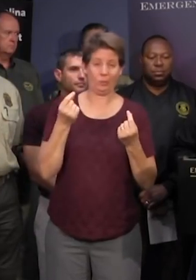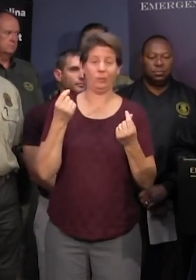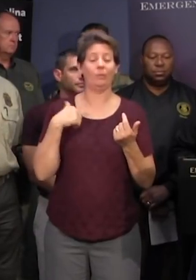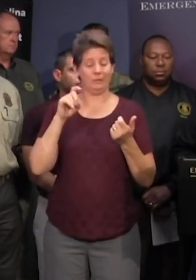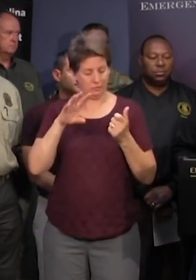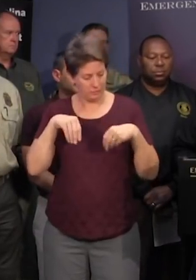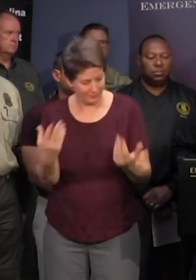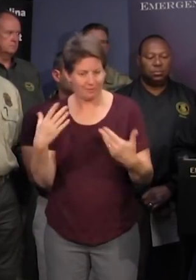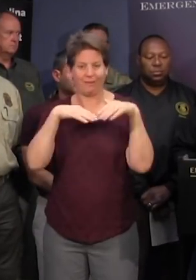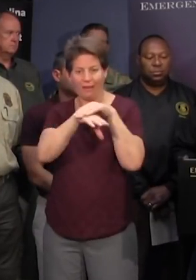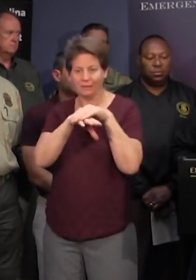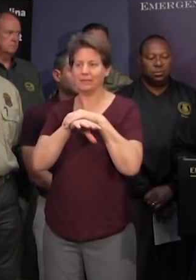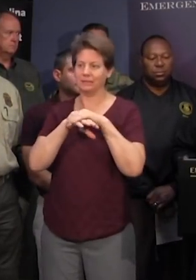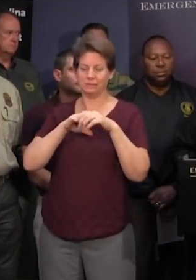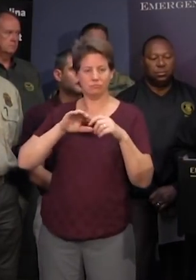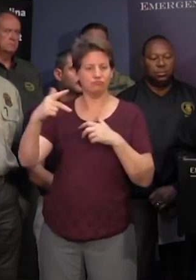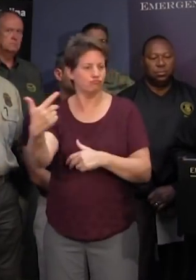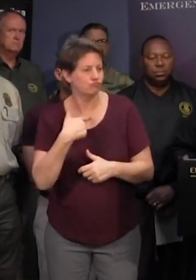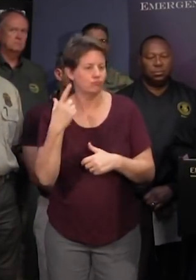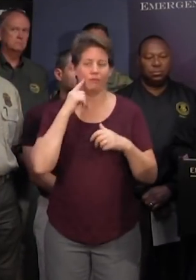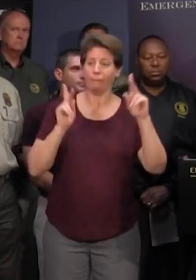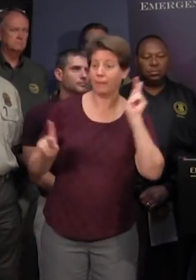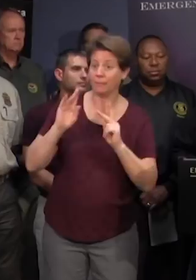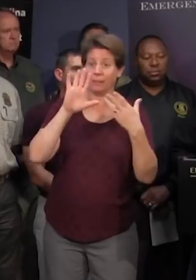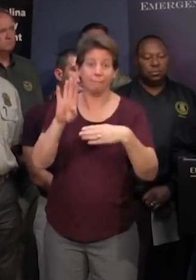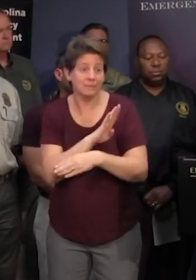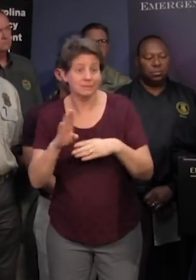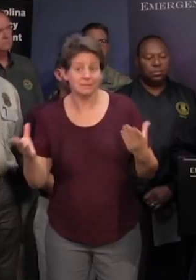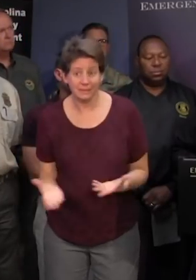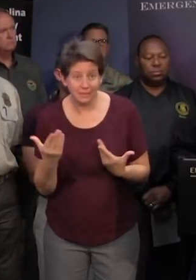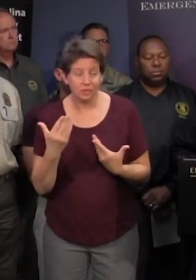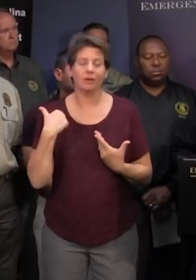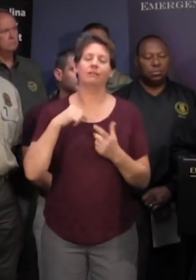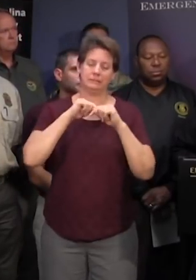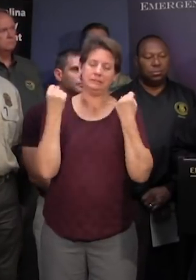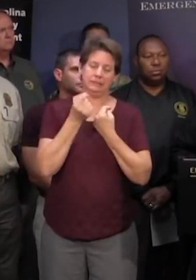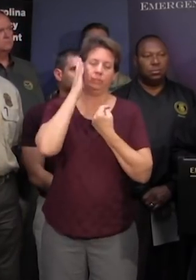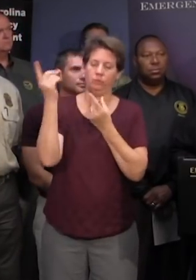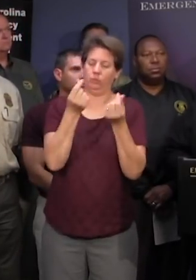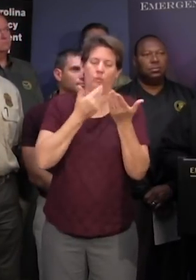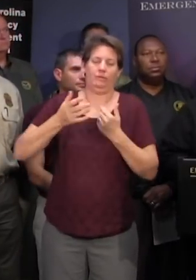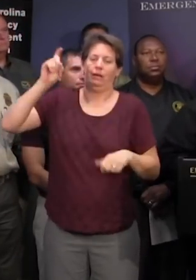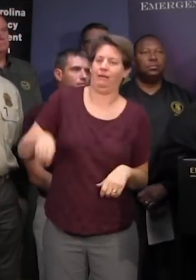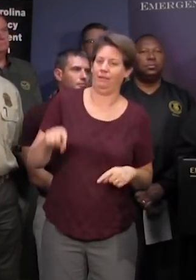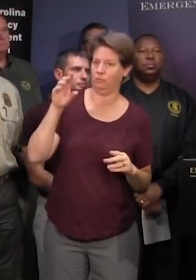mobility and access to our citizens and our businesses in the state and our team our team will do whatever it takes to make that happen